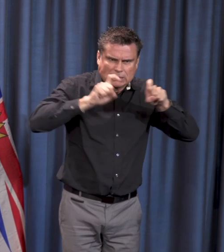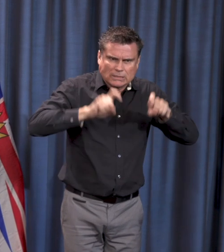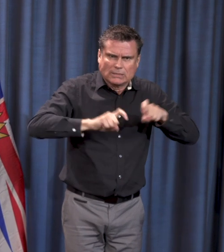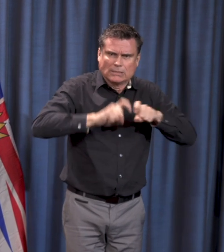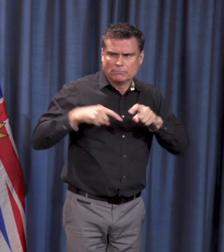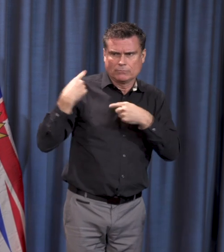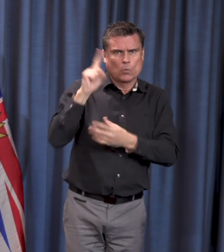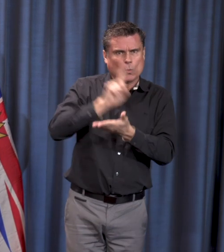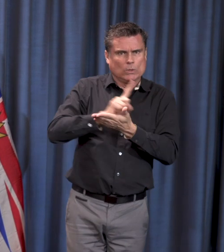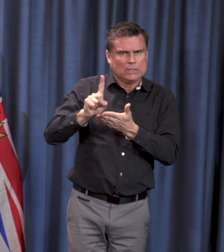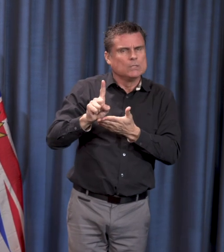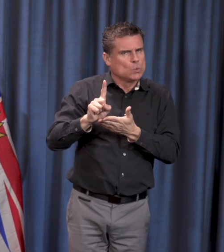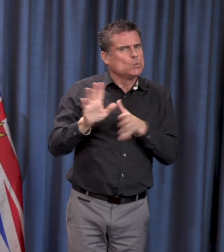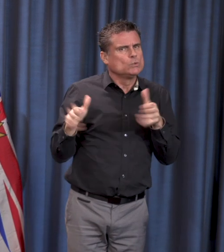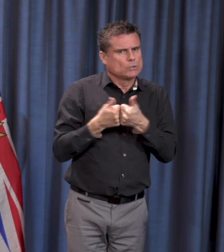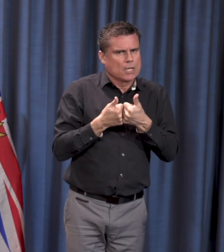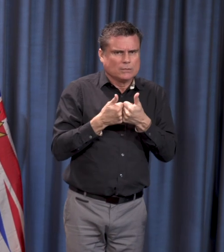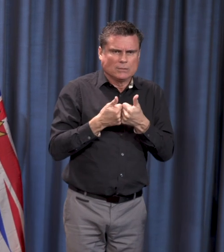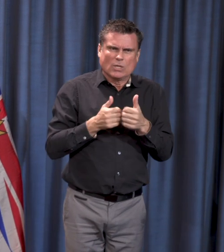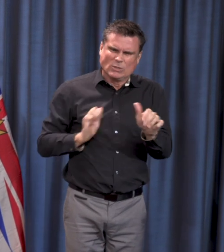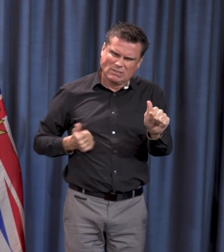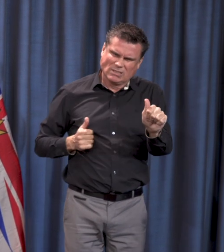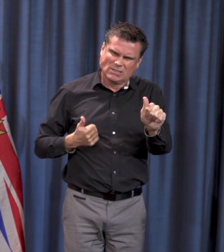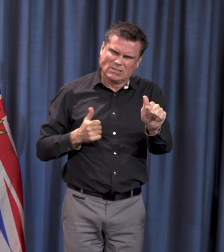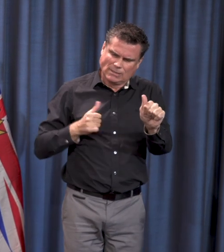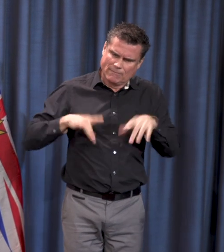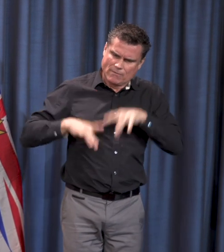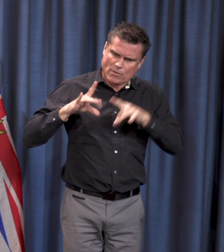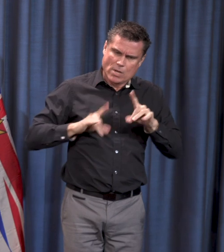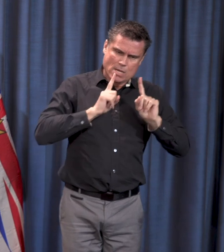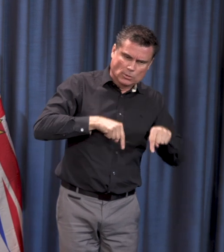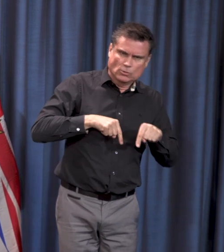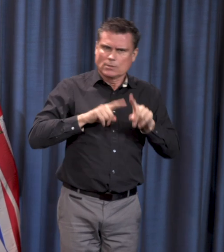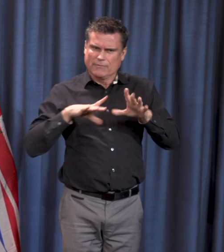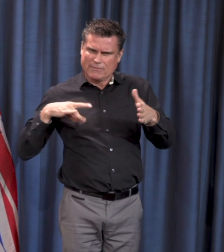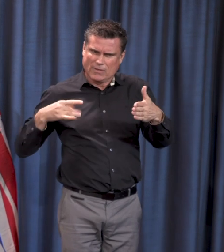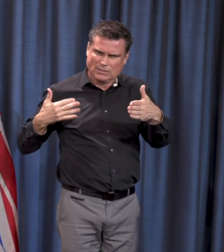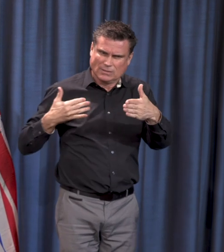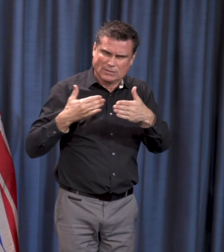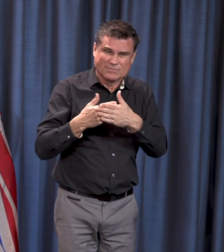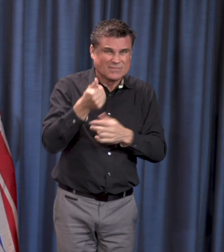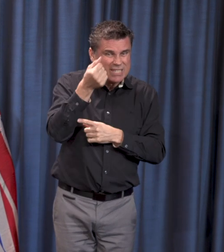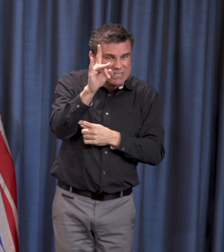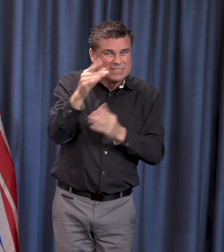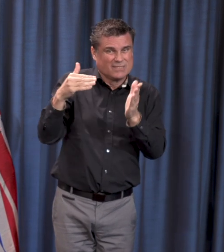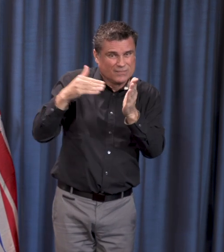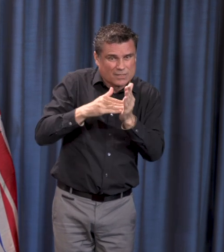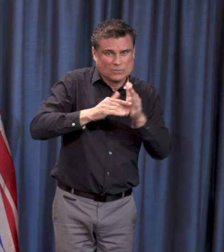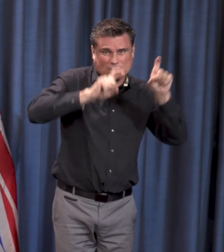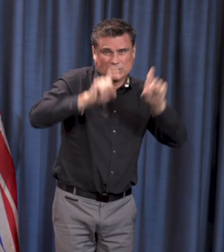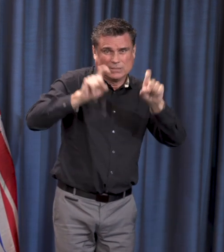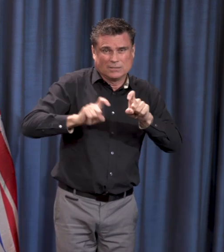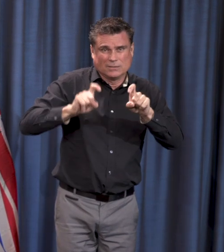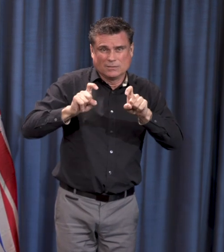been a challenge for the lab to keep up with the volume of testing. And we've done over 18,000 tests, as you're aware. And